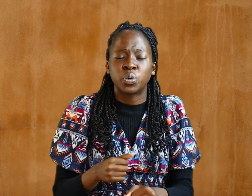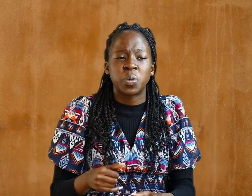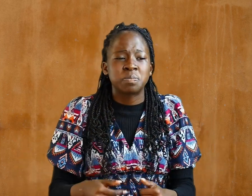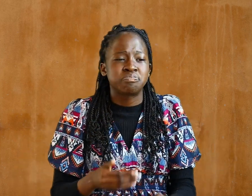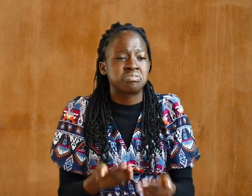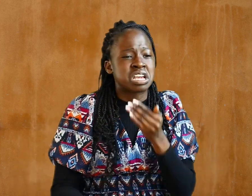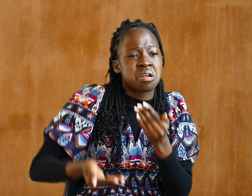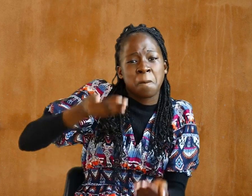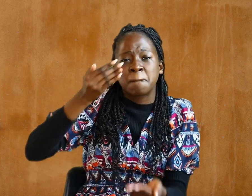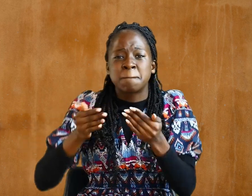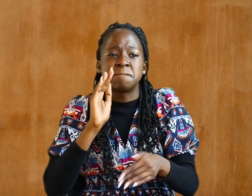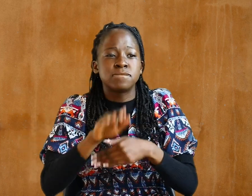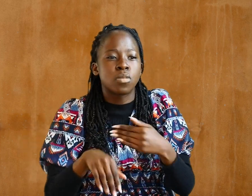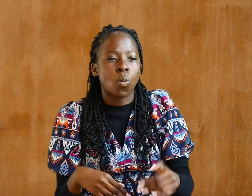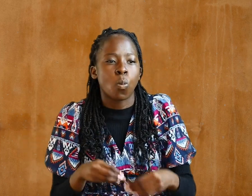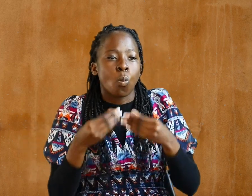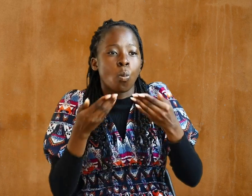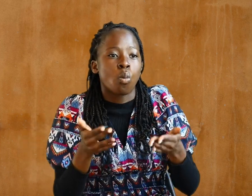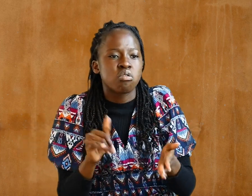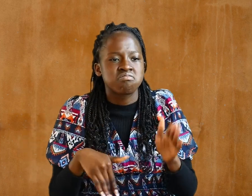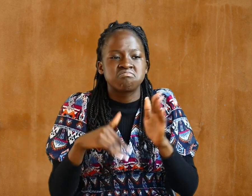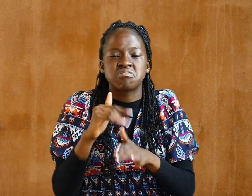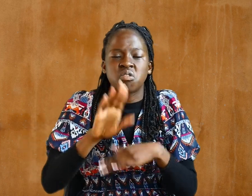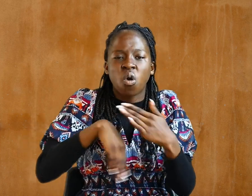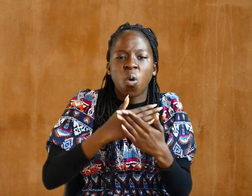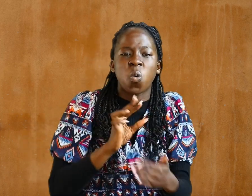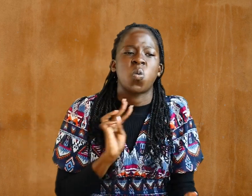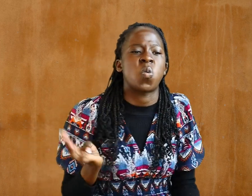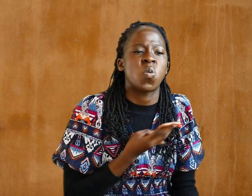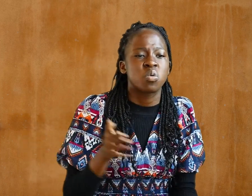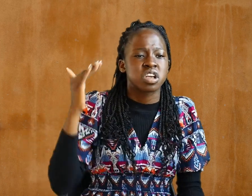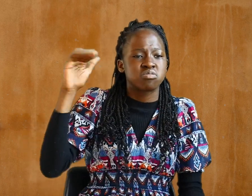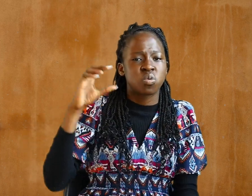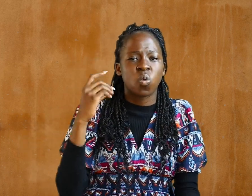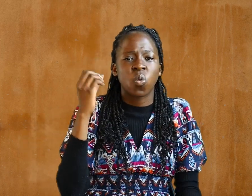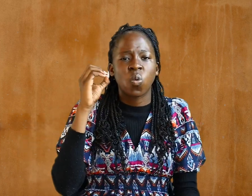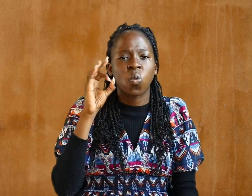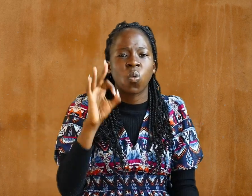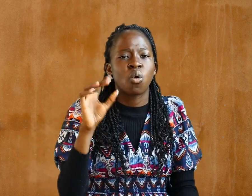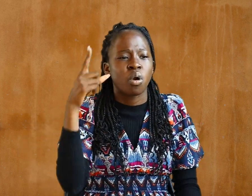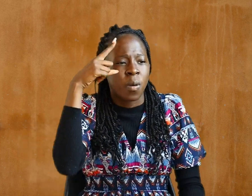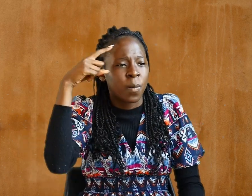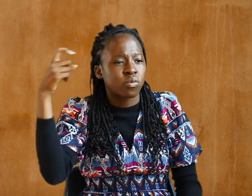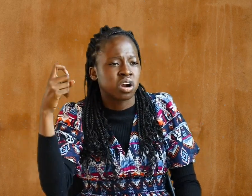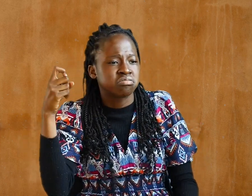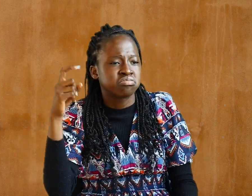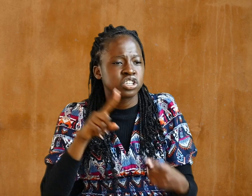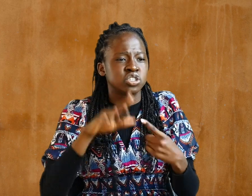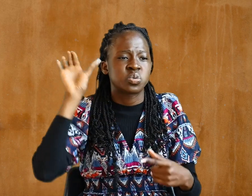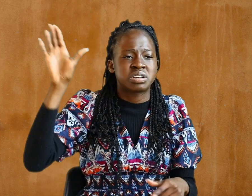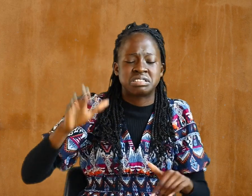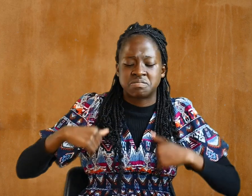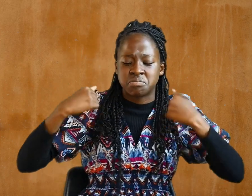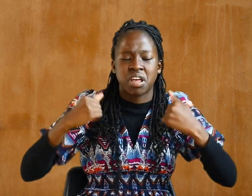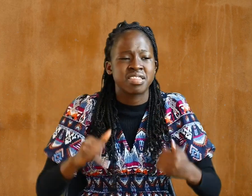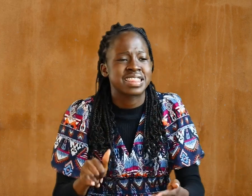all we ask or imagine, according to his power that is at work within us,